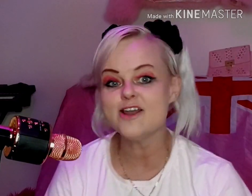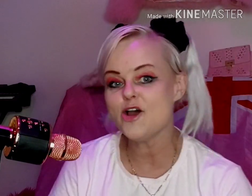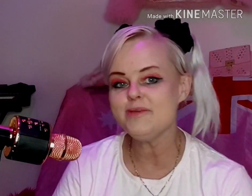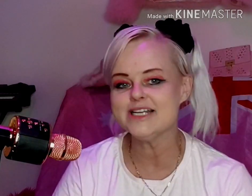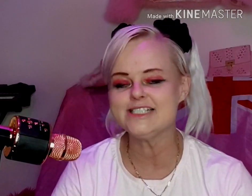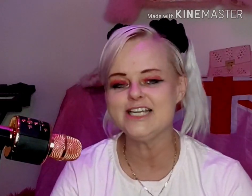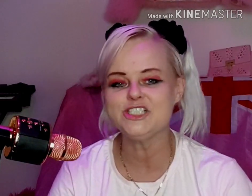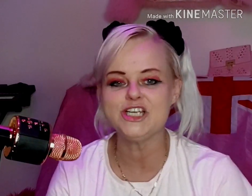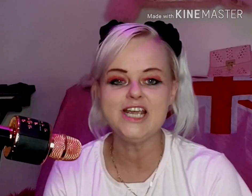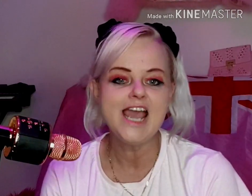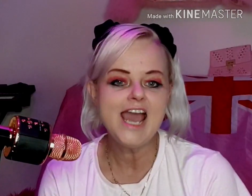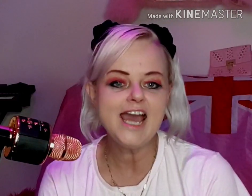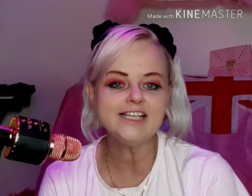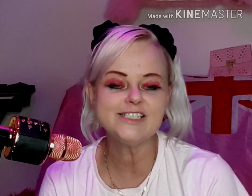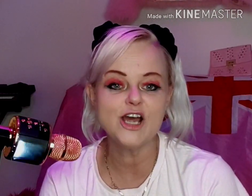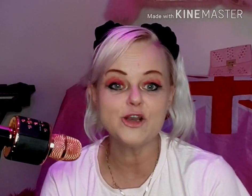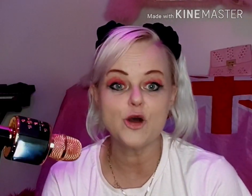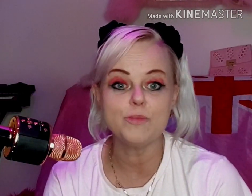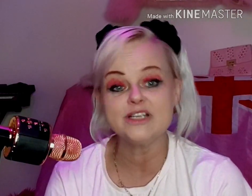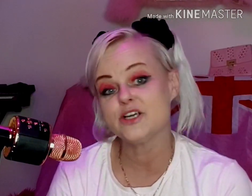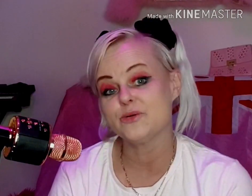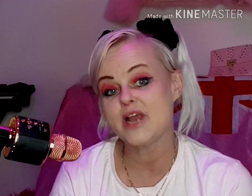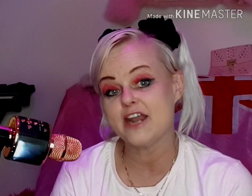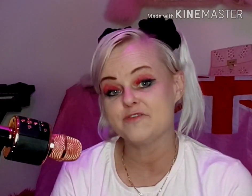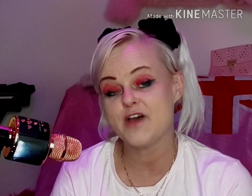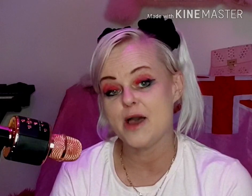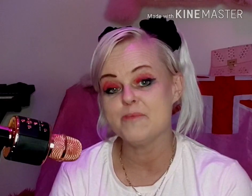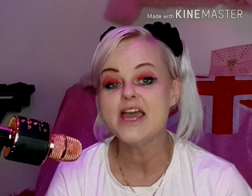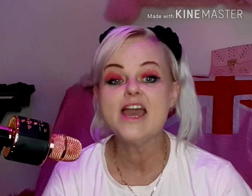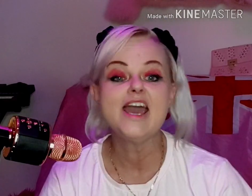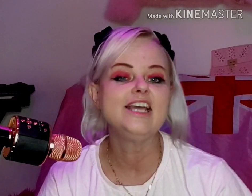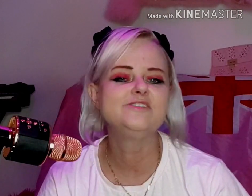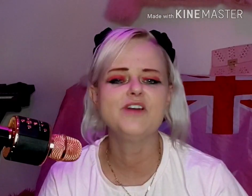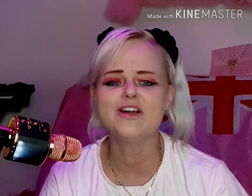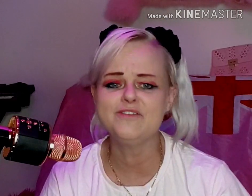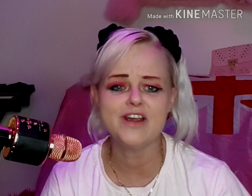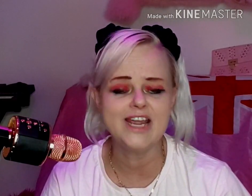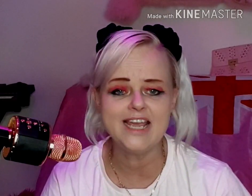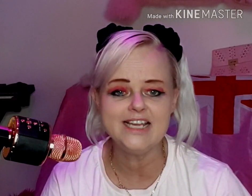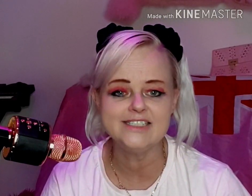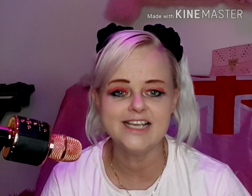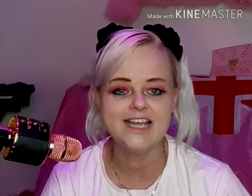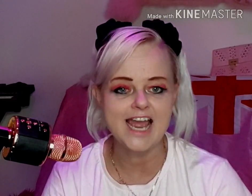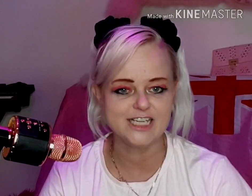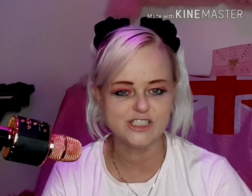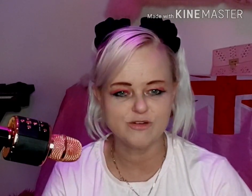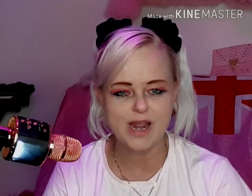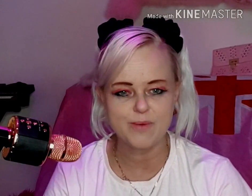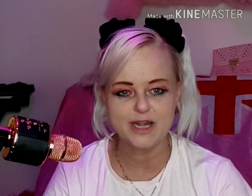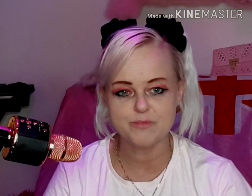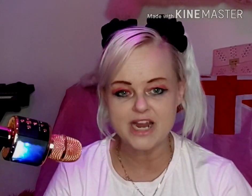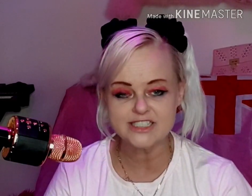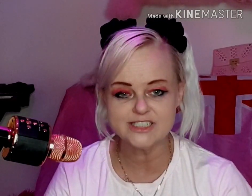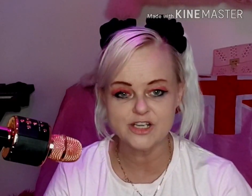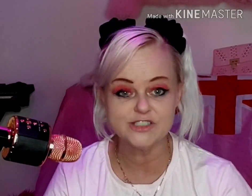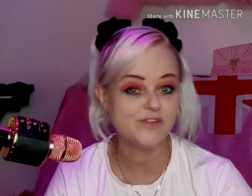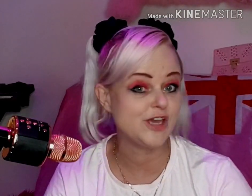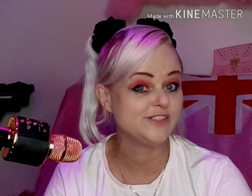I'm going to teach you how to sign Old MacDonald how to farm. It's very very easy and it's a great way to practice those first